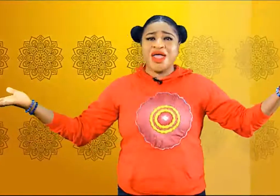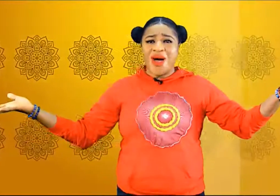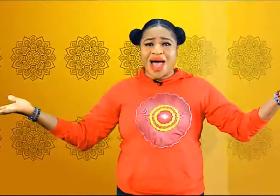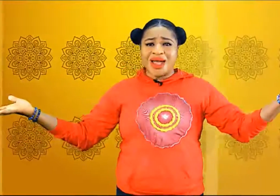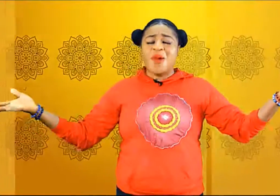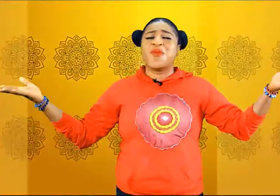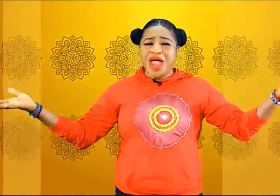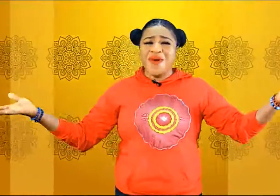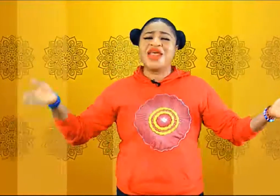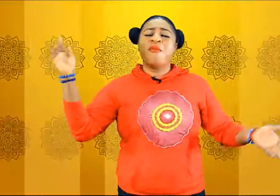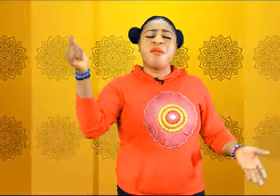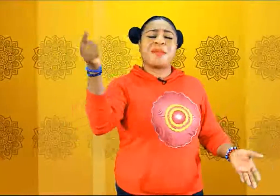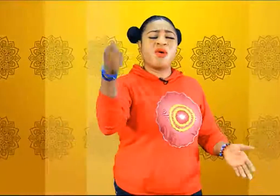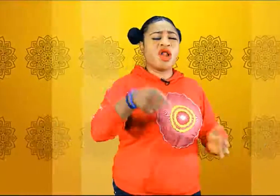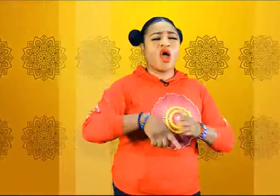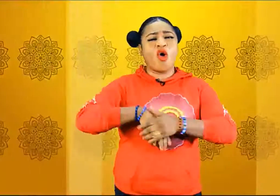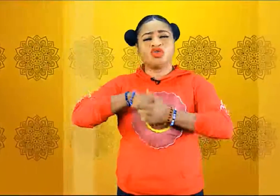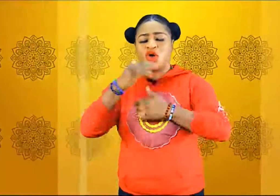Where you at? Where you at? You're not to boy